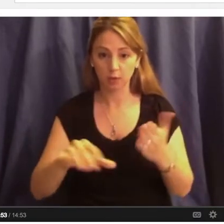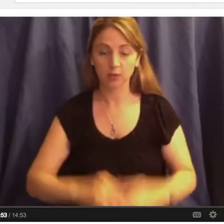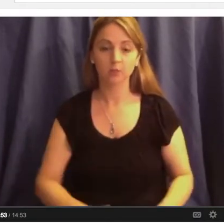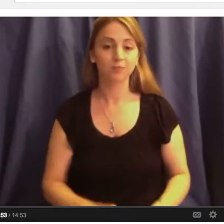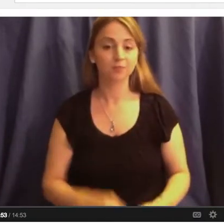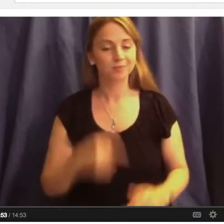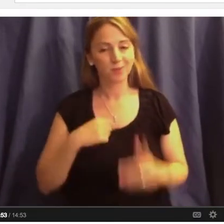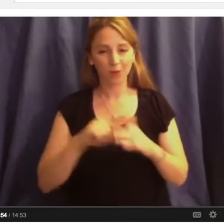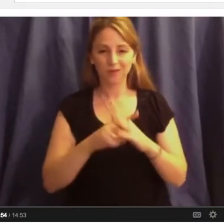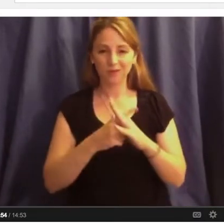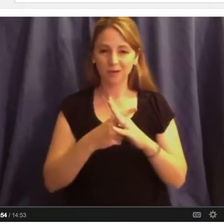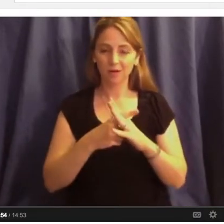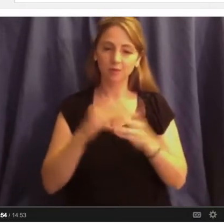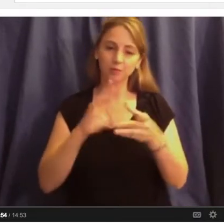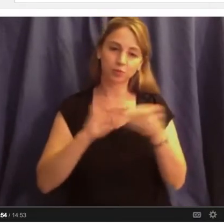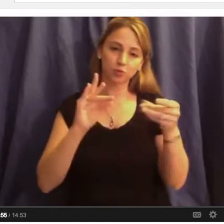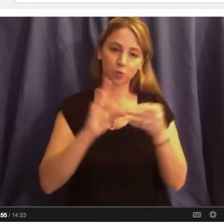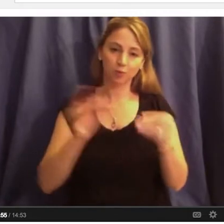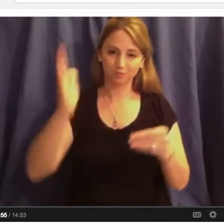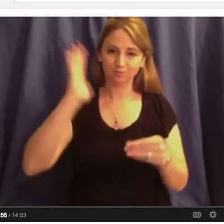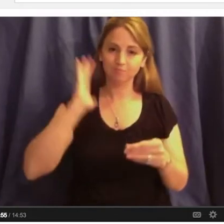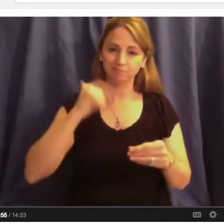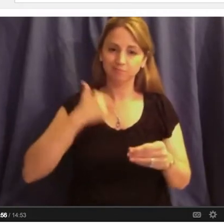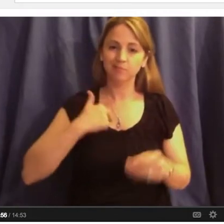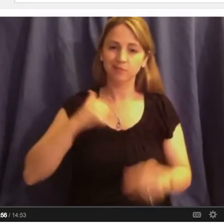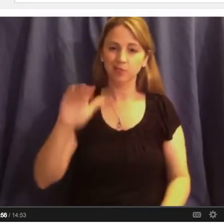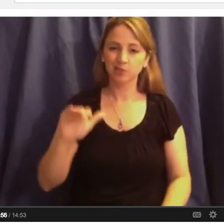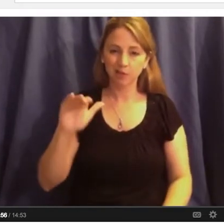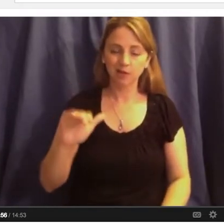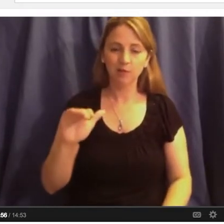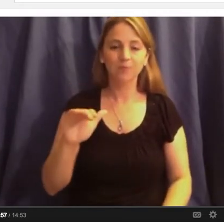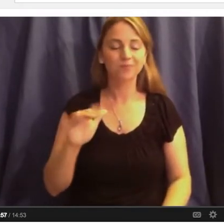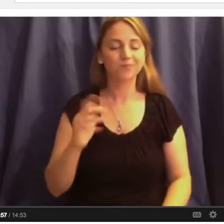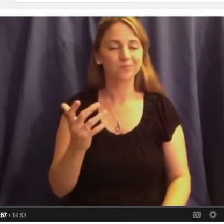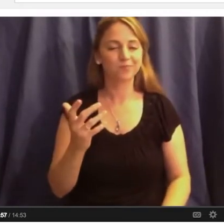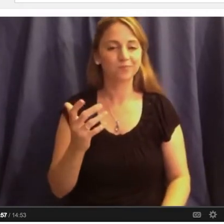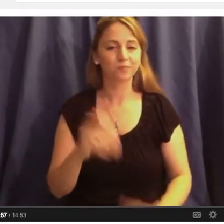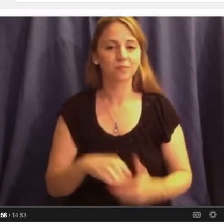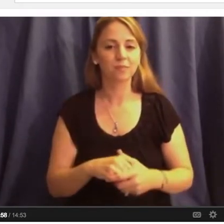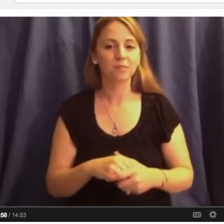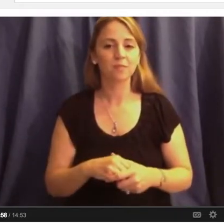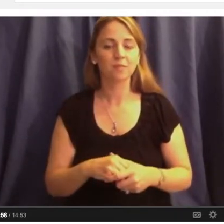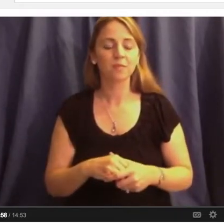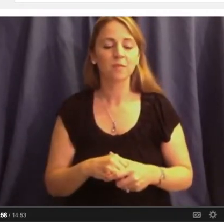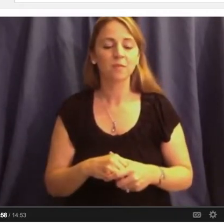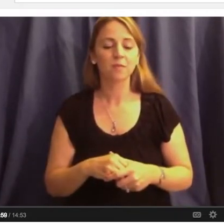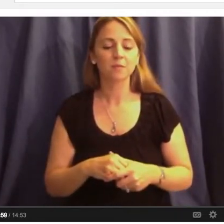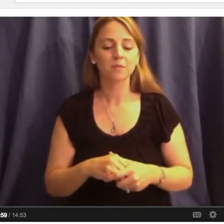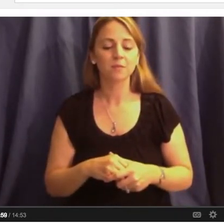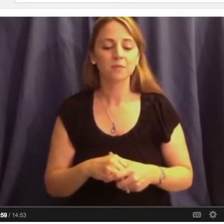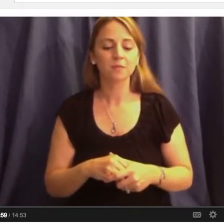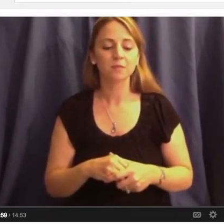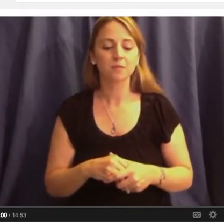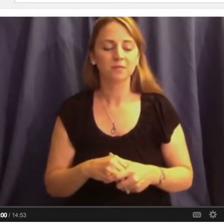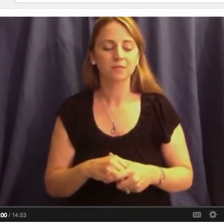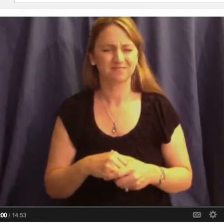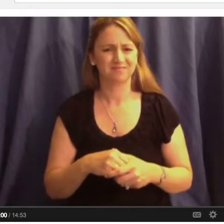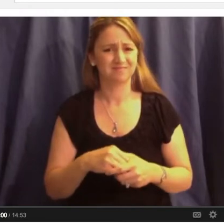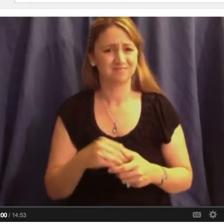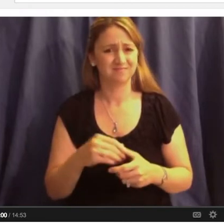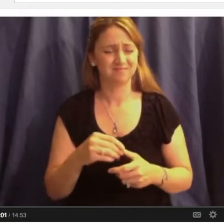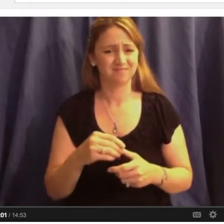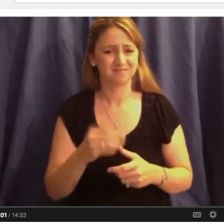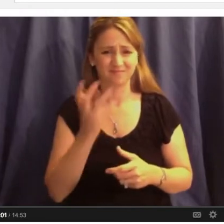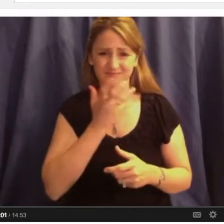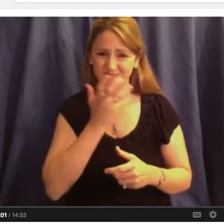childhood. We all are products of our childhood experiences. It's hard for me to believe that it's been 50 years